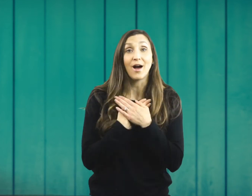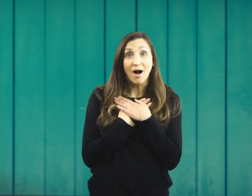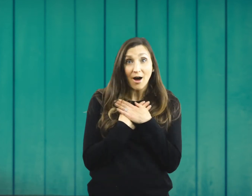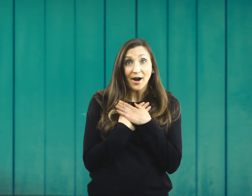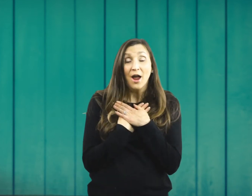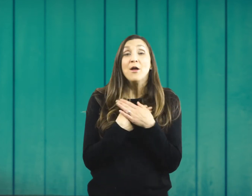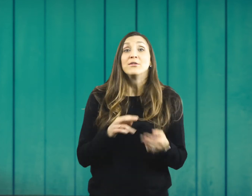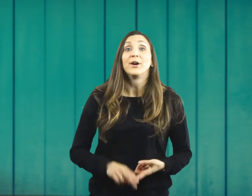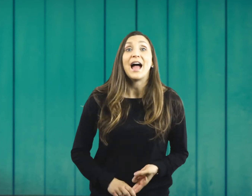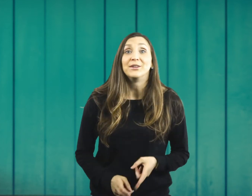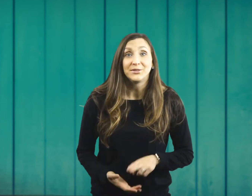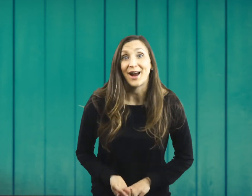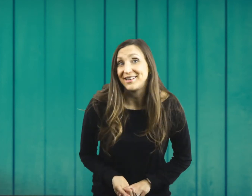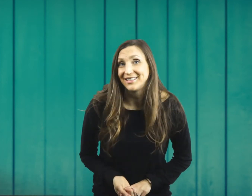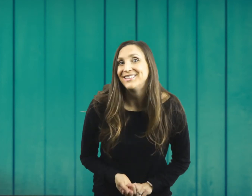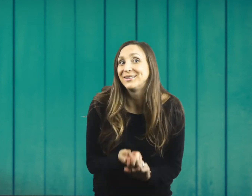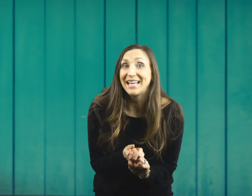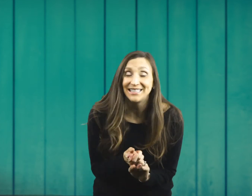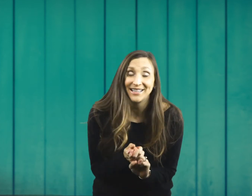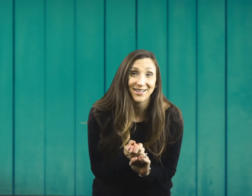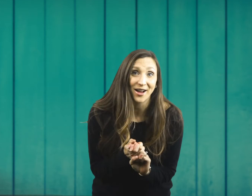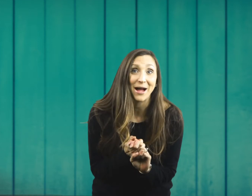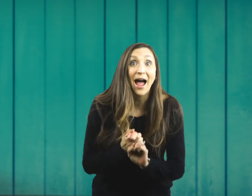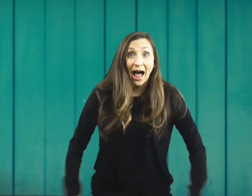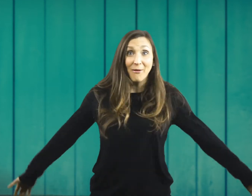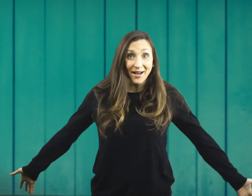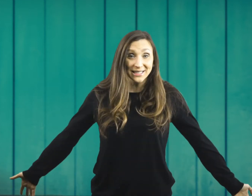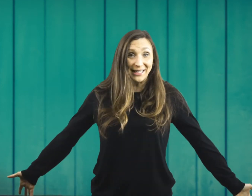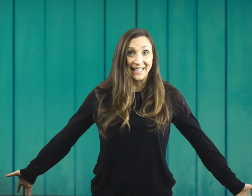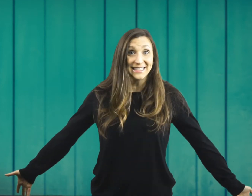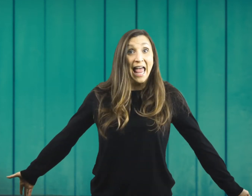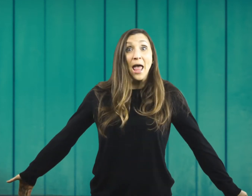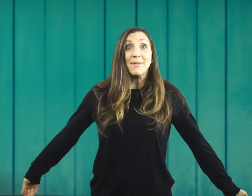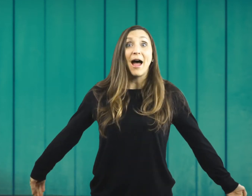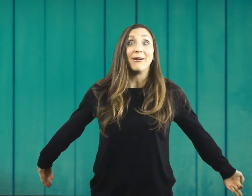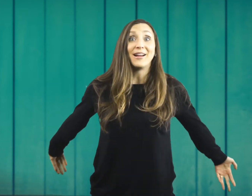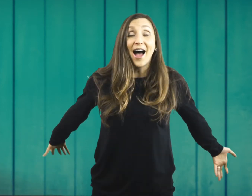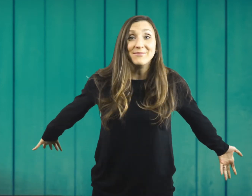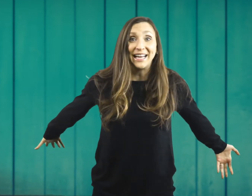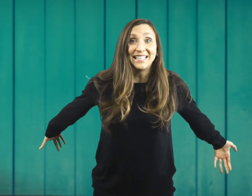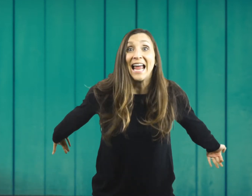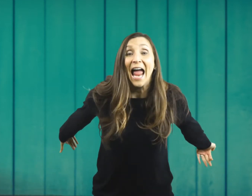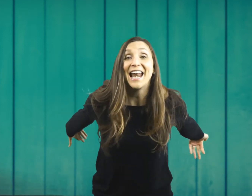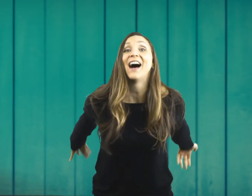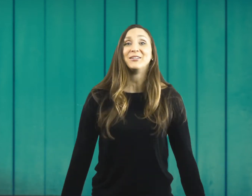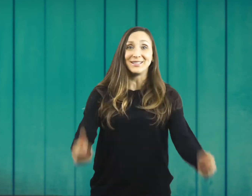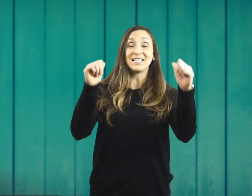our forever friend. So let's sing a song about how awesome it is, about how God made us, and how he wants to